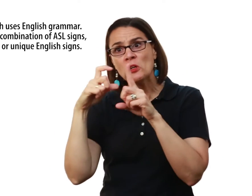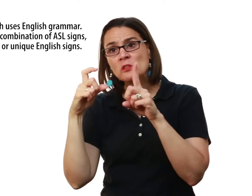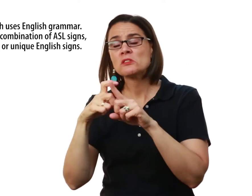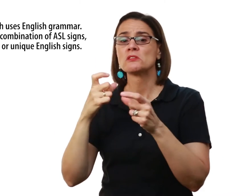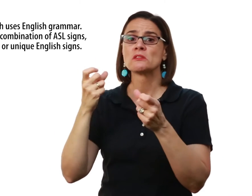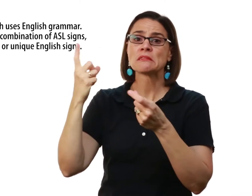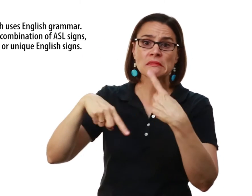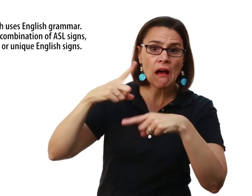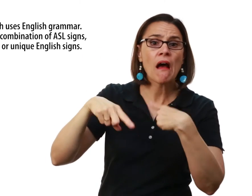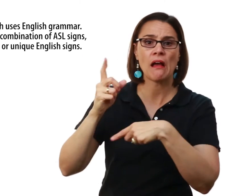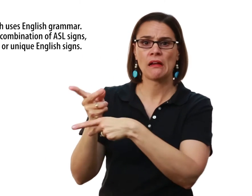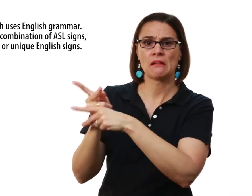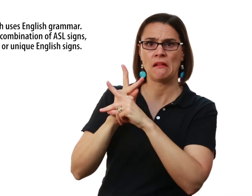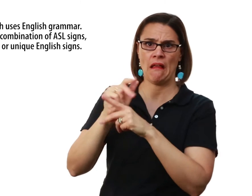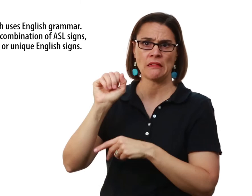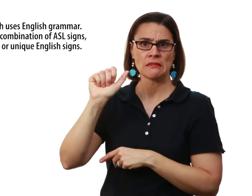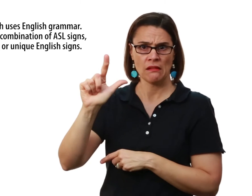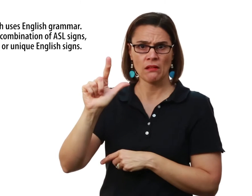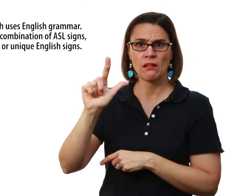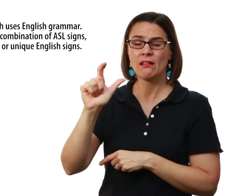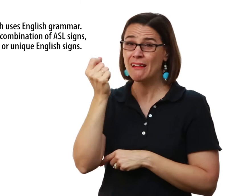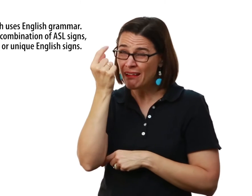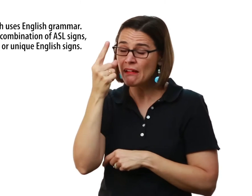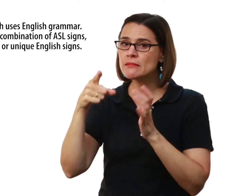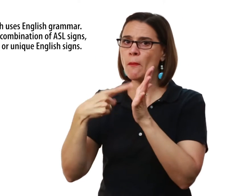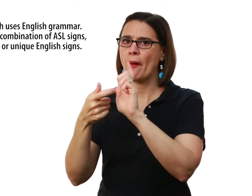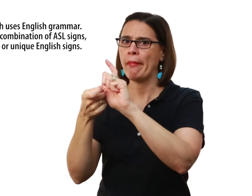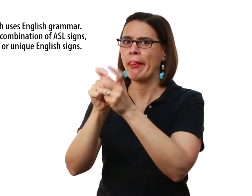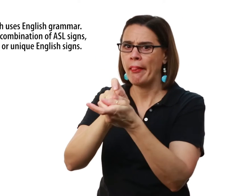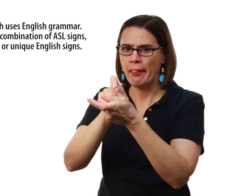ASL signs is borrowed for Signed English And sometimes they are changed